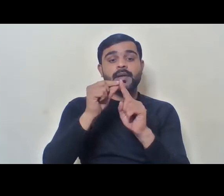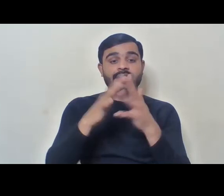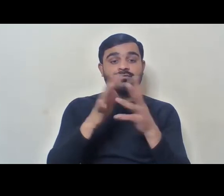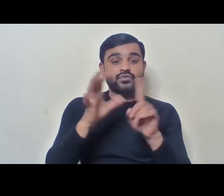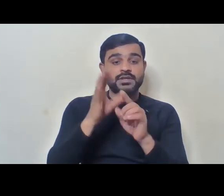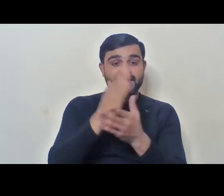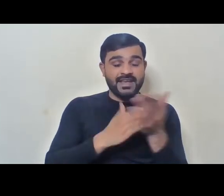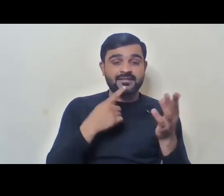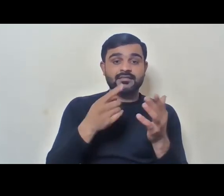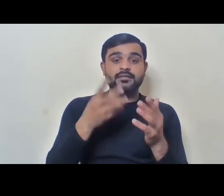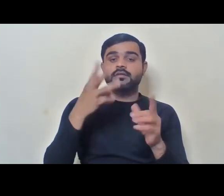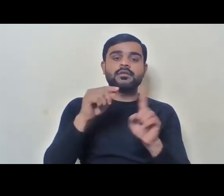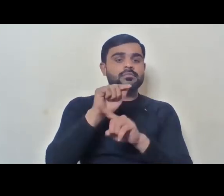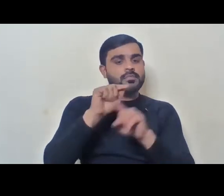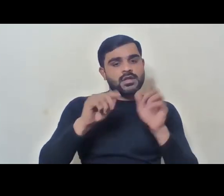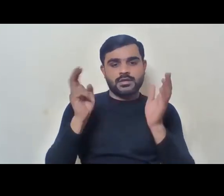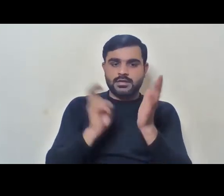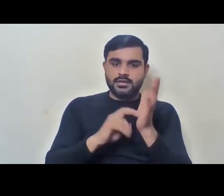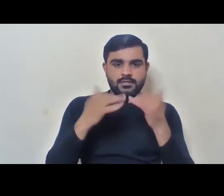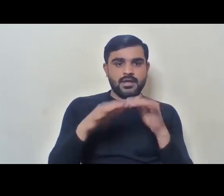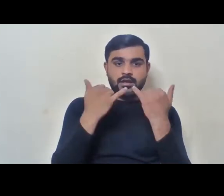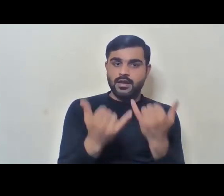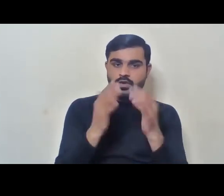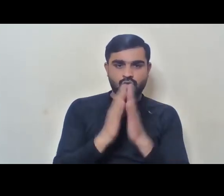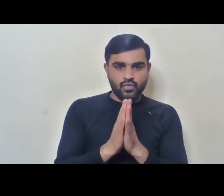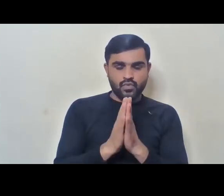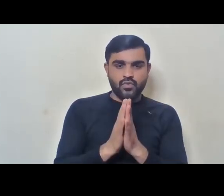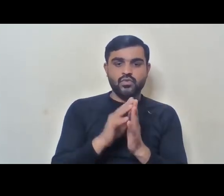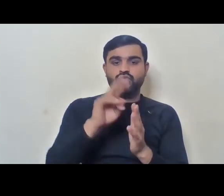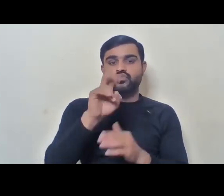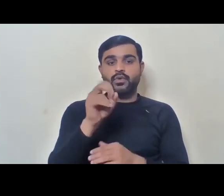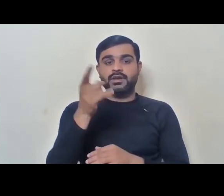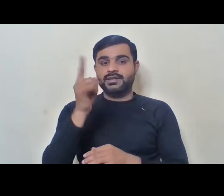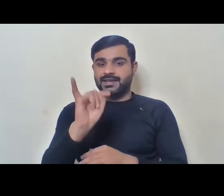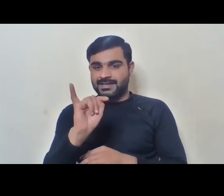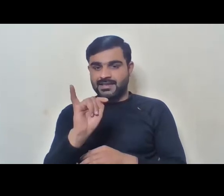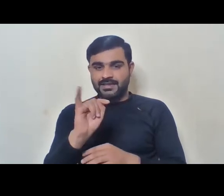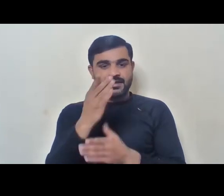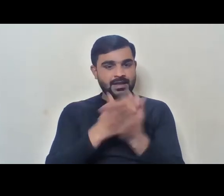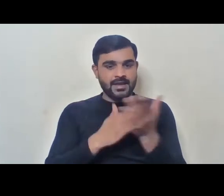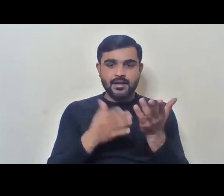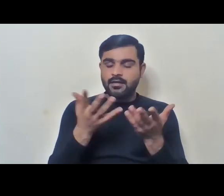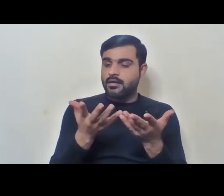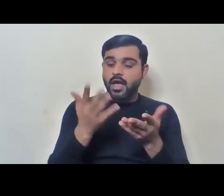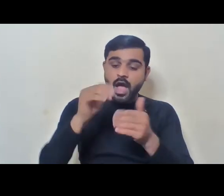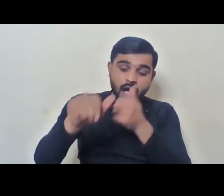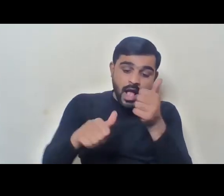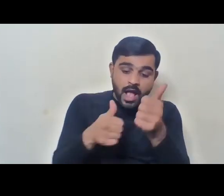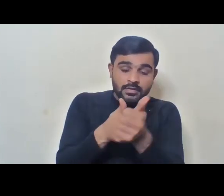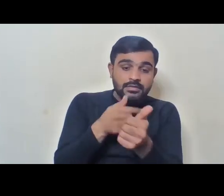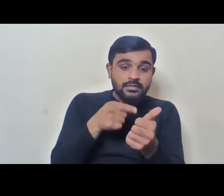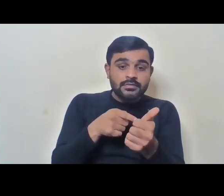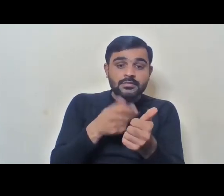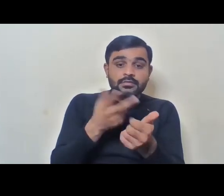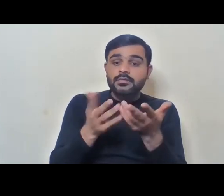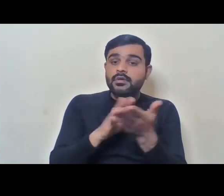provided 3% reservation, and now the 2016 Act. None of the backlog is, you know, there are